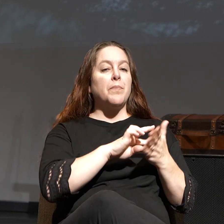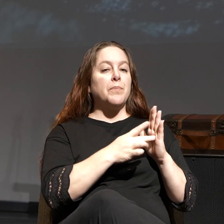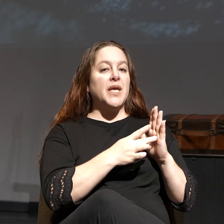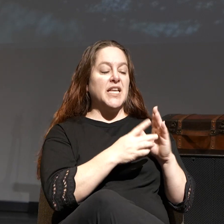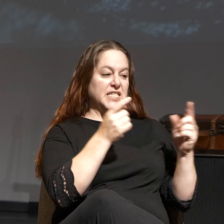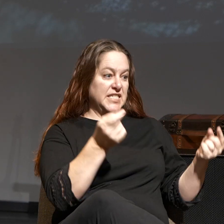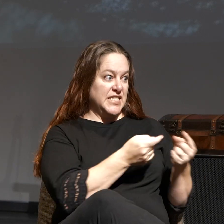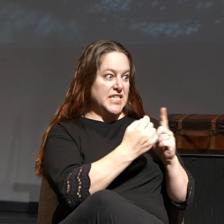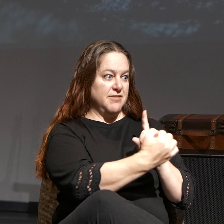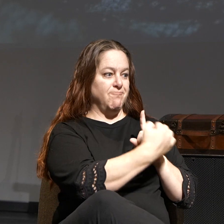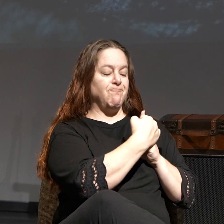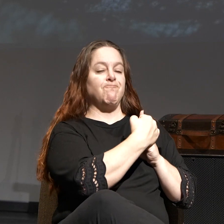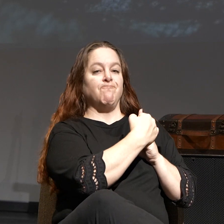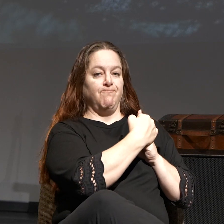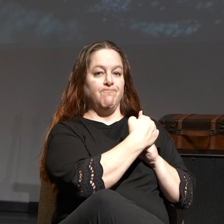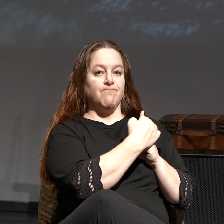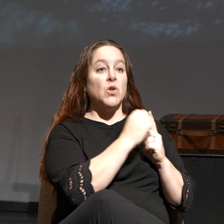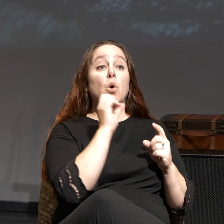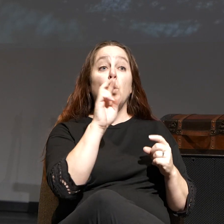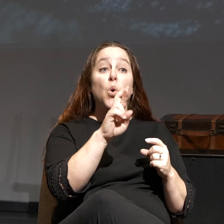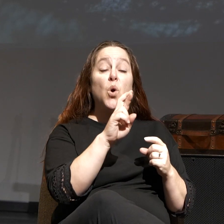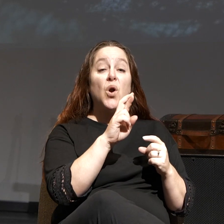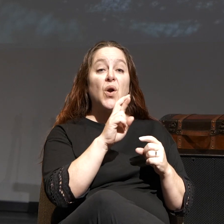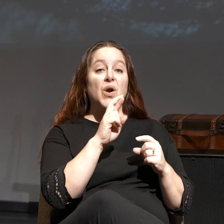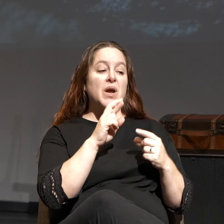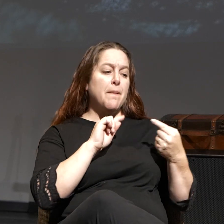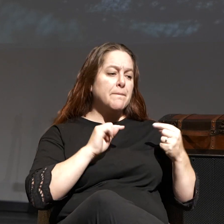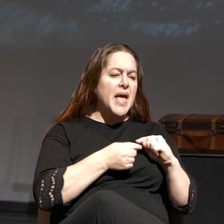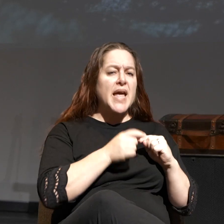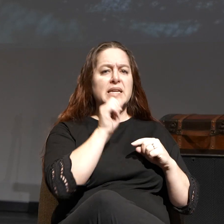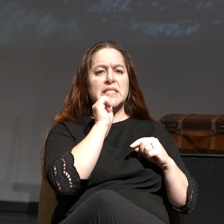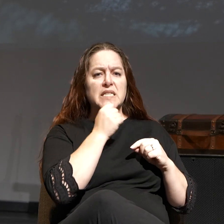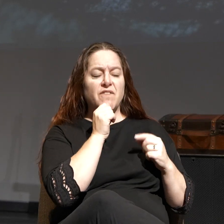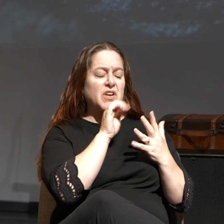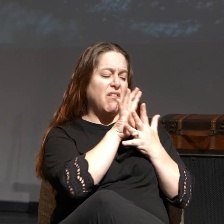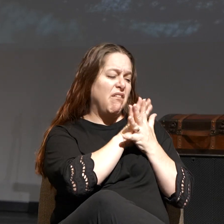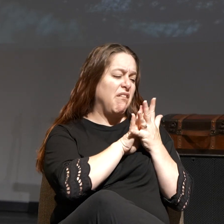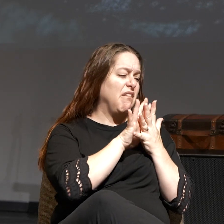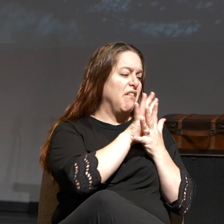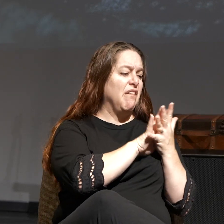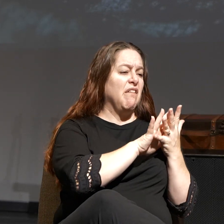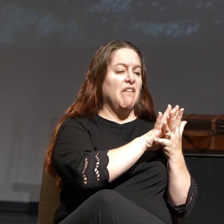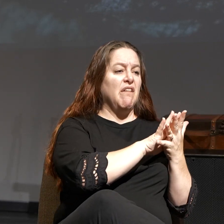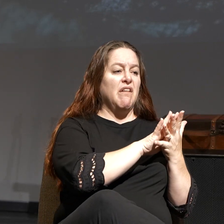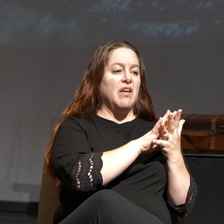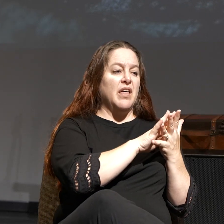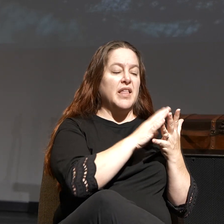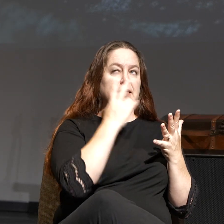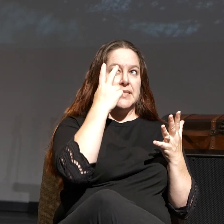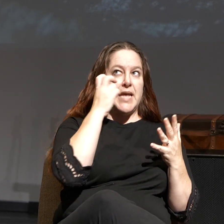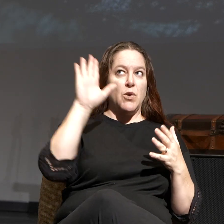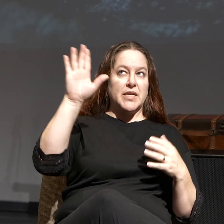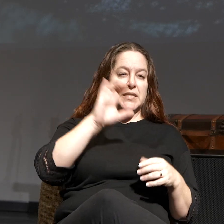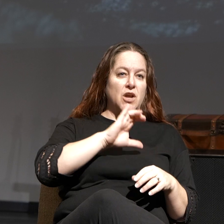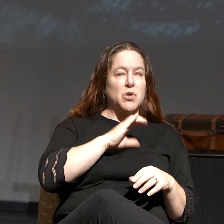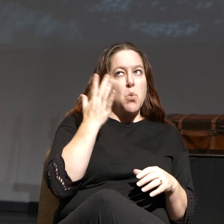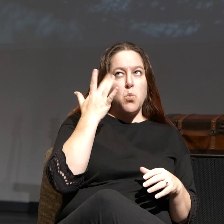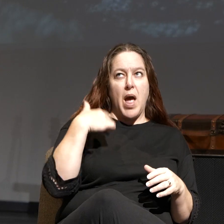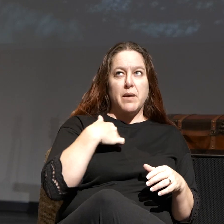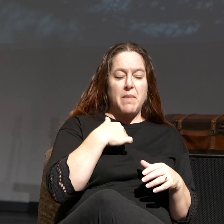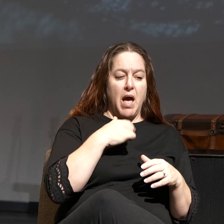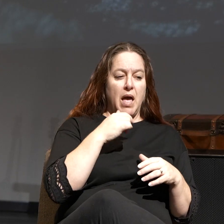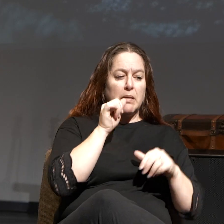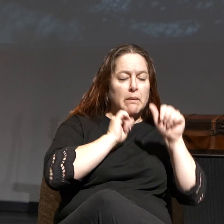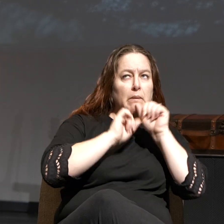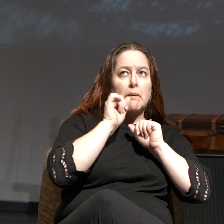that has to do with his commandments. Or disillusion by the pain of suffering, that's doubting his character. Like, why am I going through